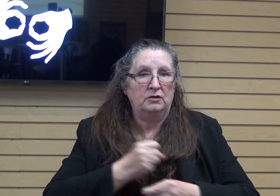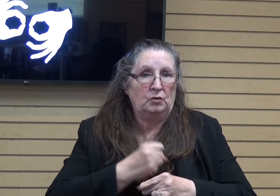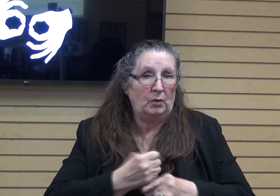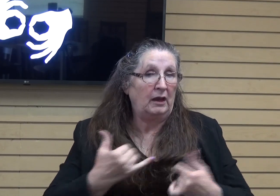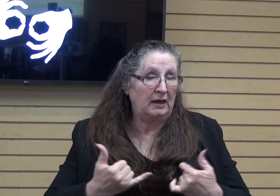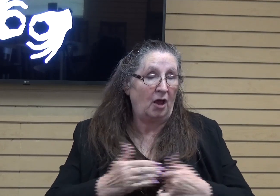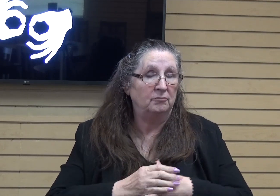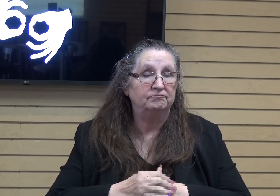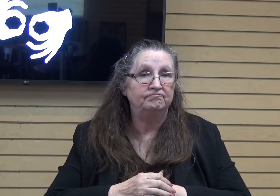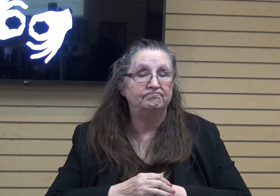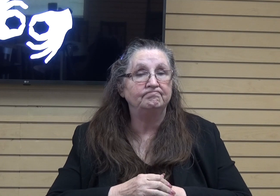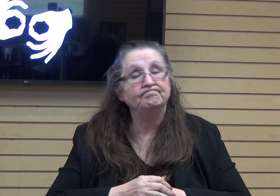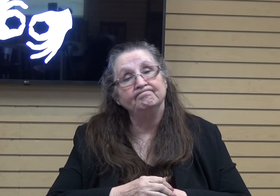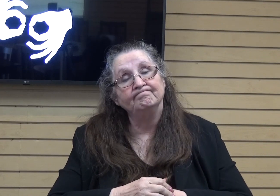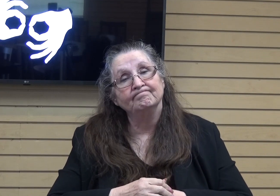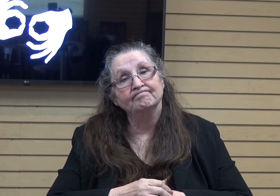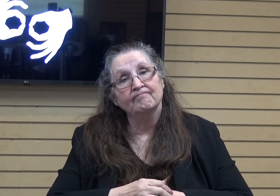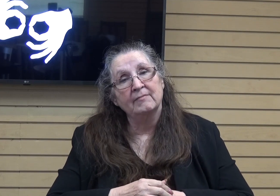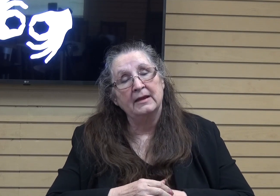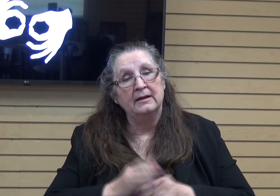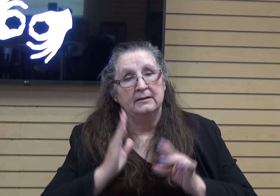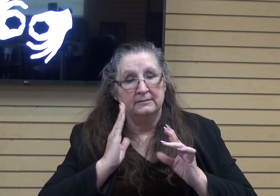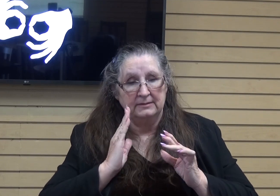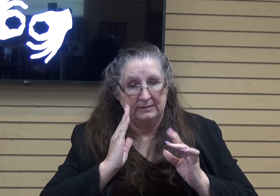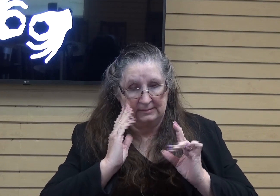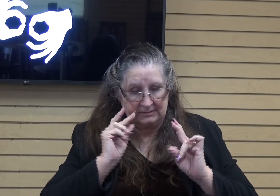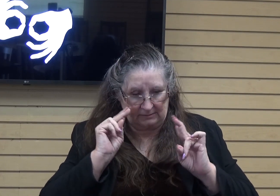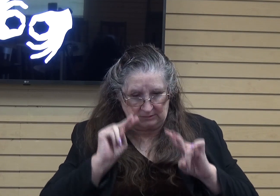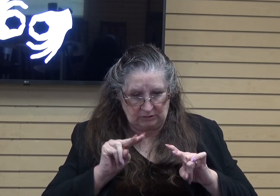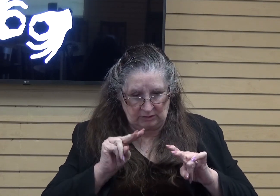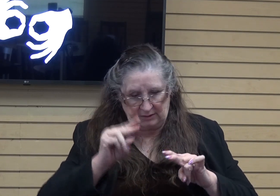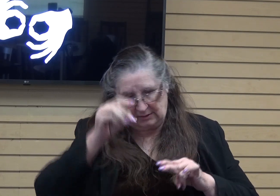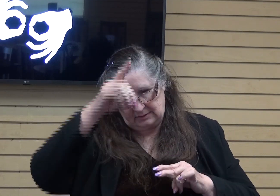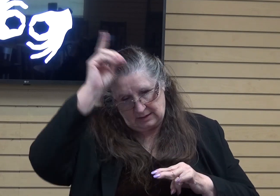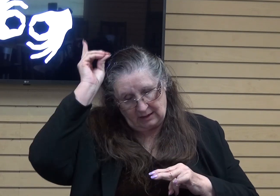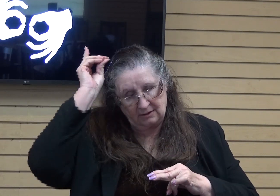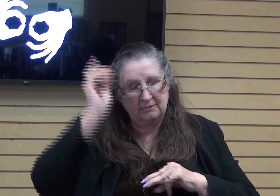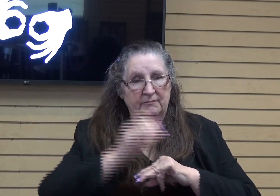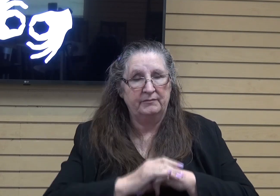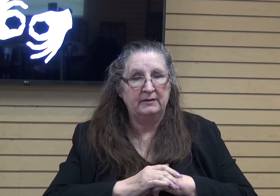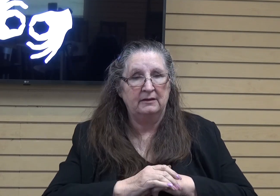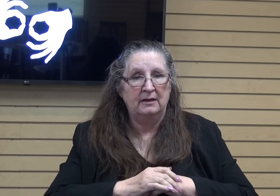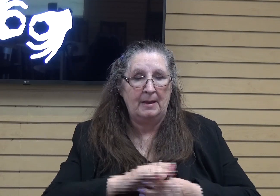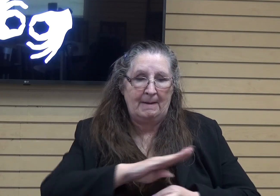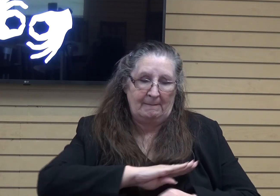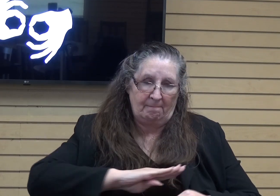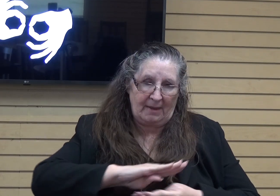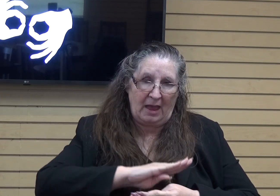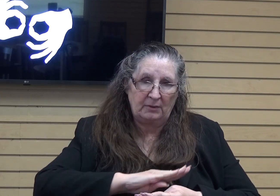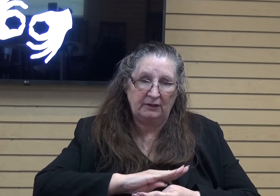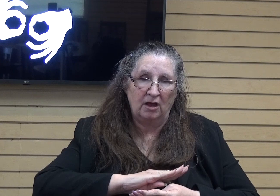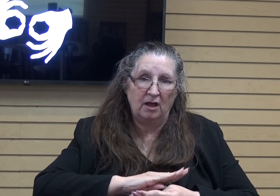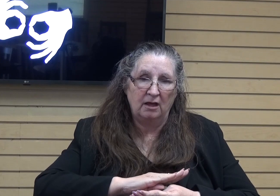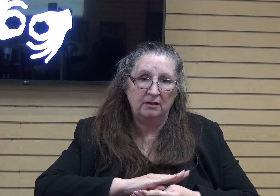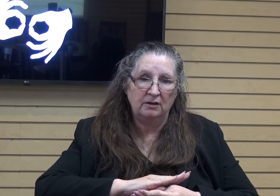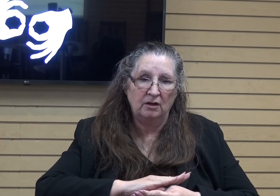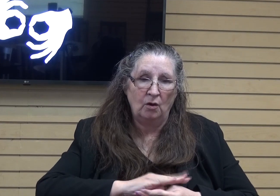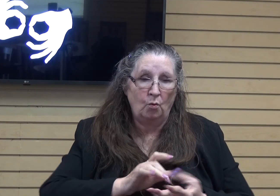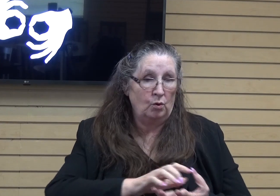So, let's look at Daniel. It was Babylon that was flourishing. And it was